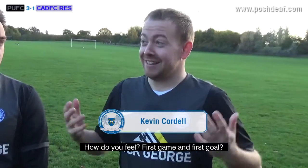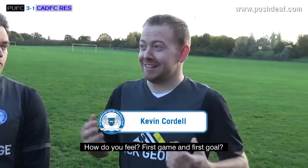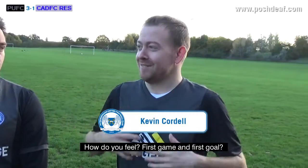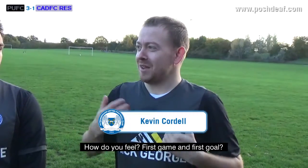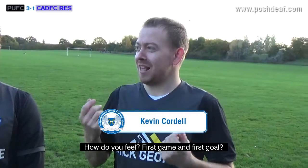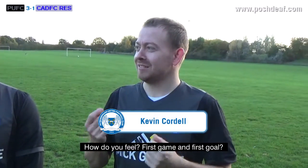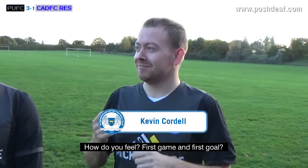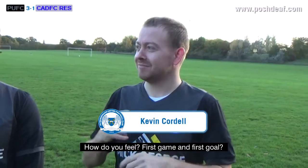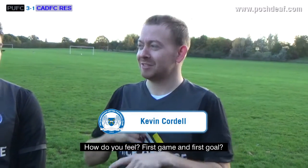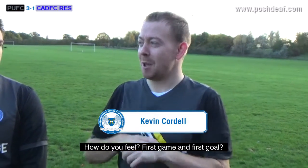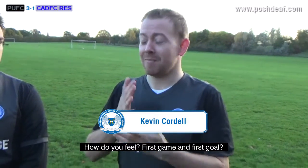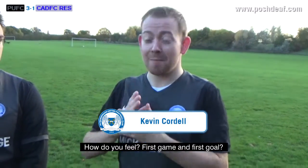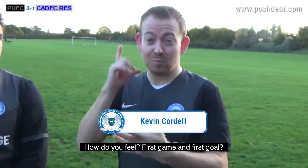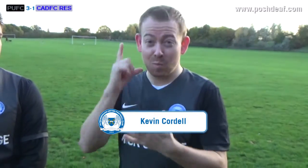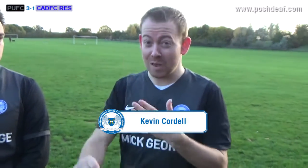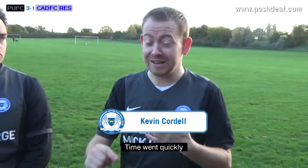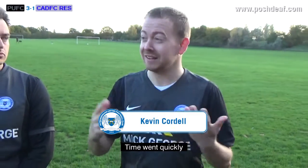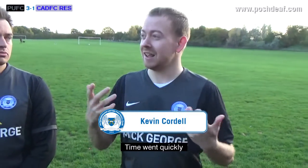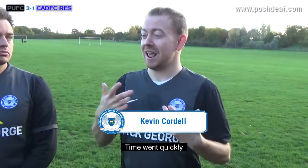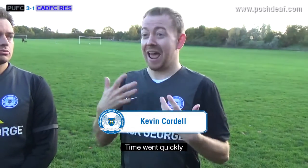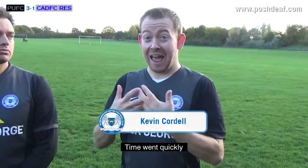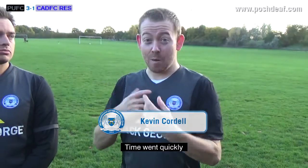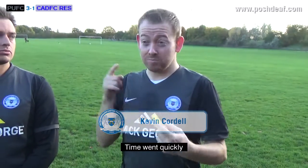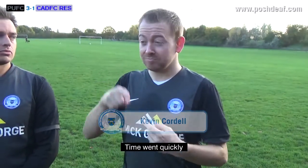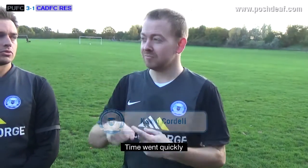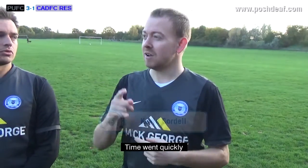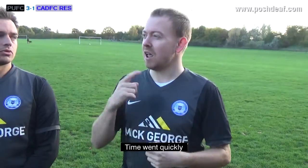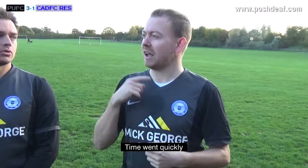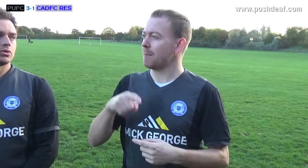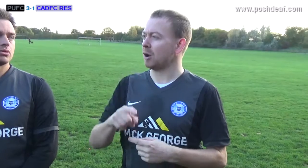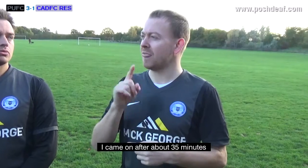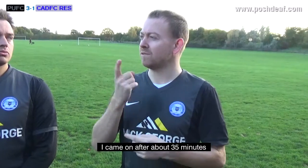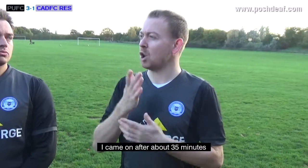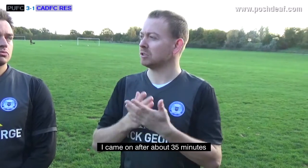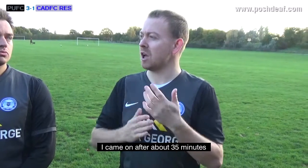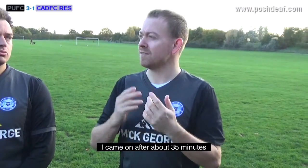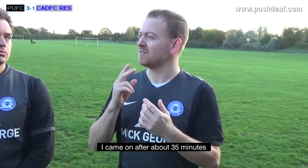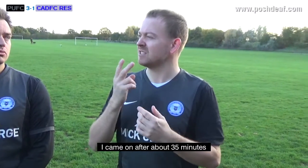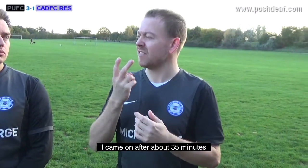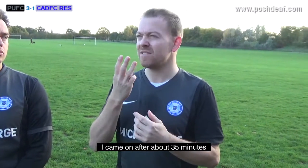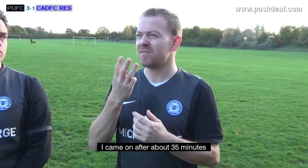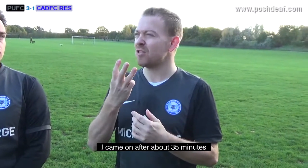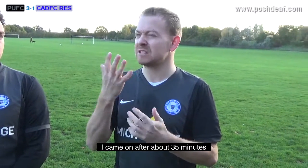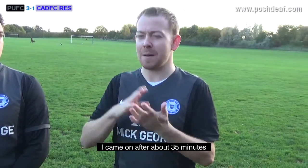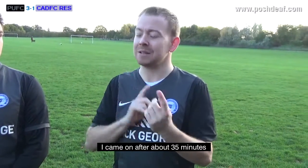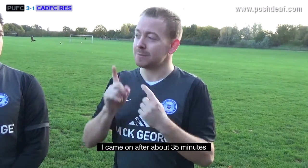Hello. I'm a freak. Hello. got on board. First family is about